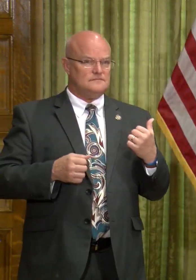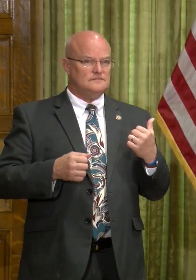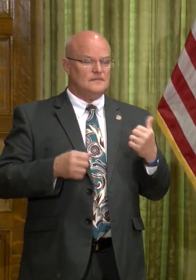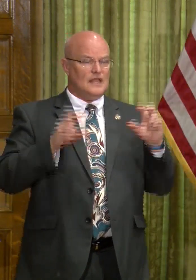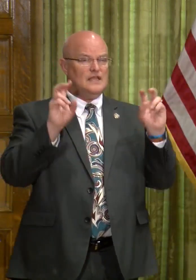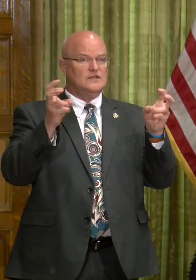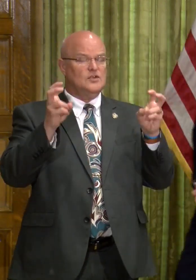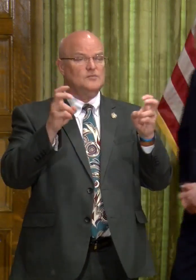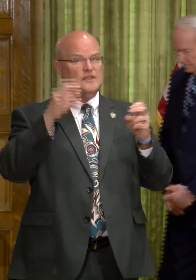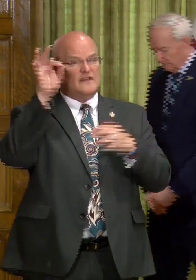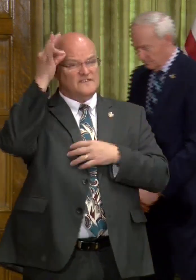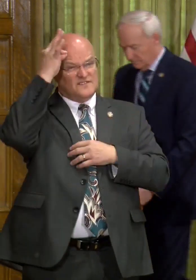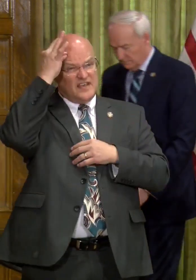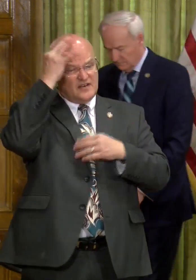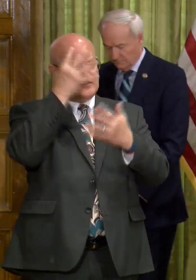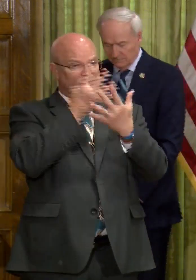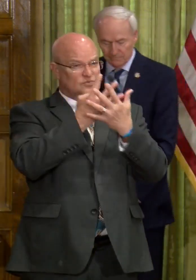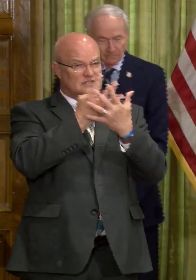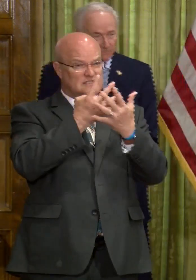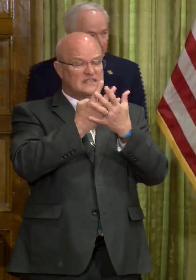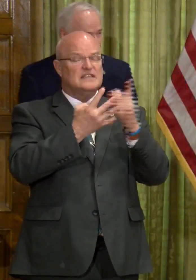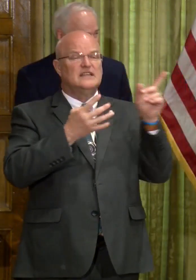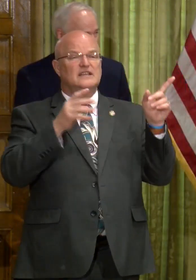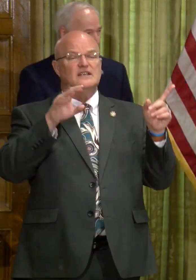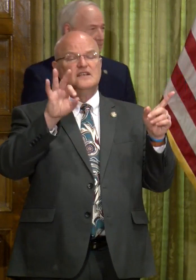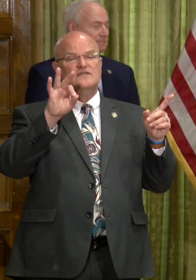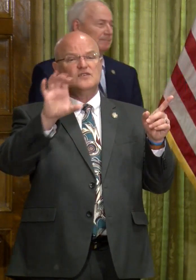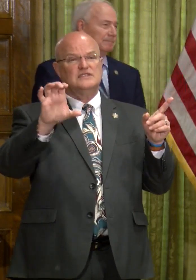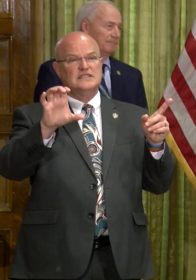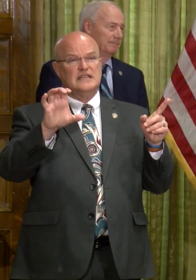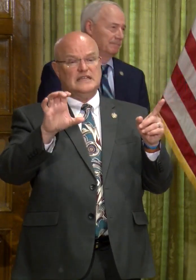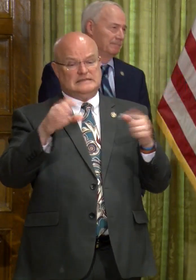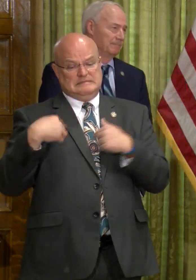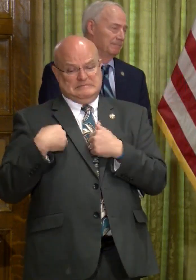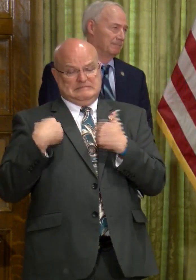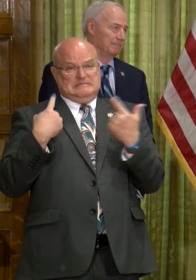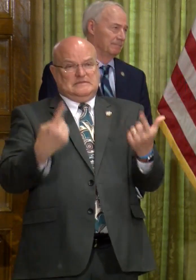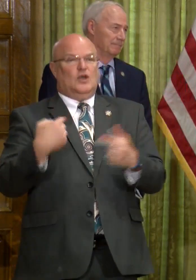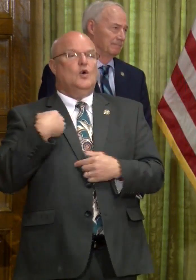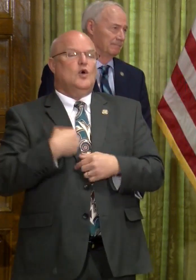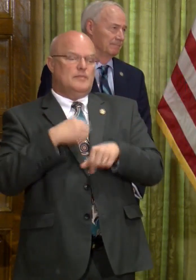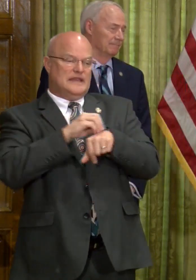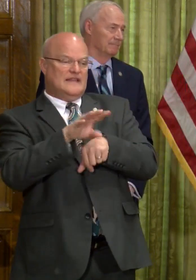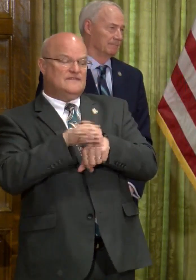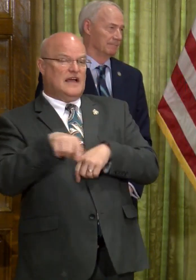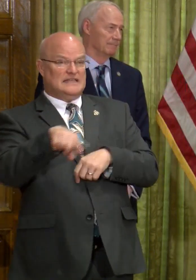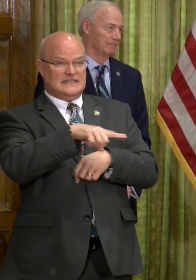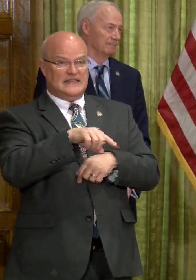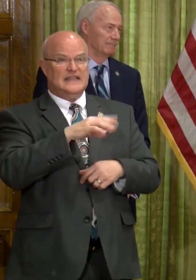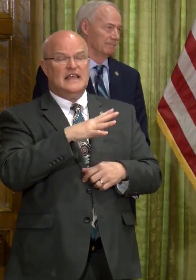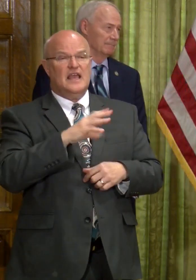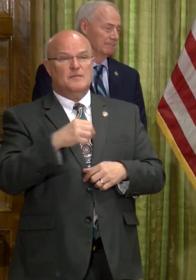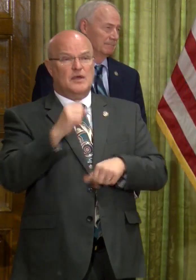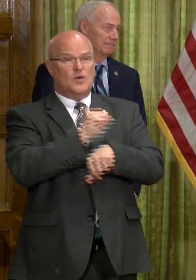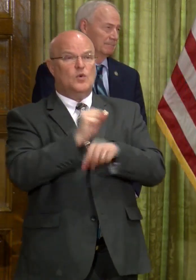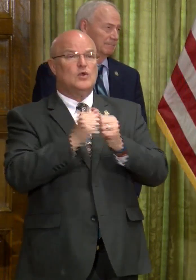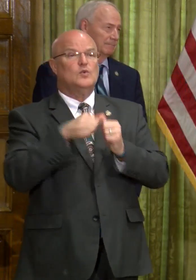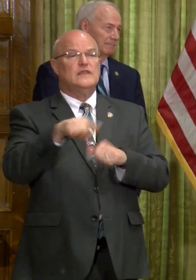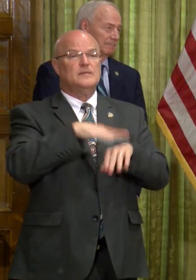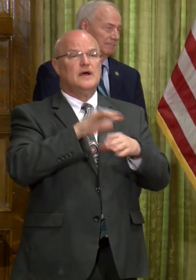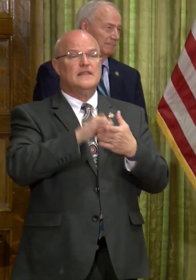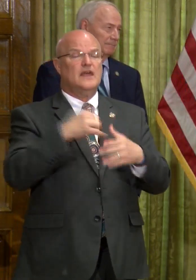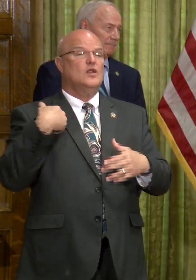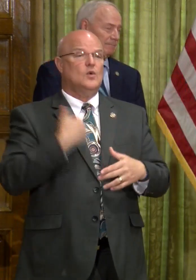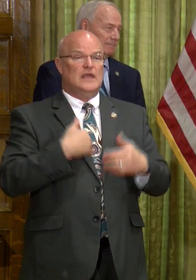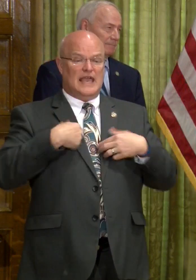In terms of the Federal Correctional Institute in Forest City, uh, up to this time, we've been advising them, and, uh, and working with them on